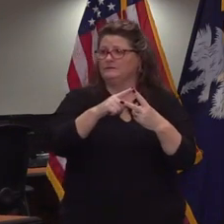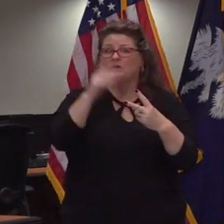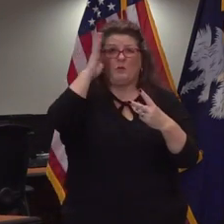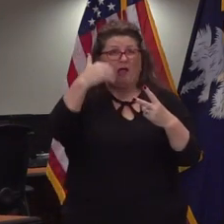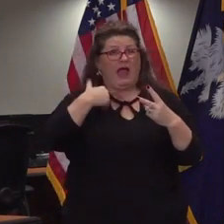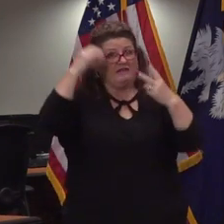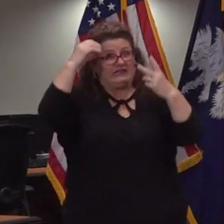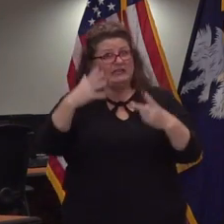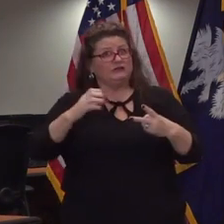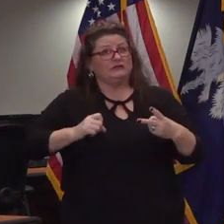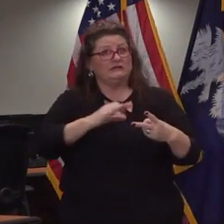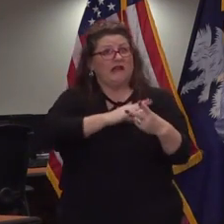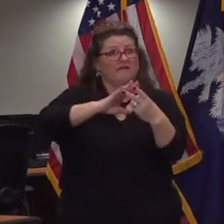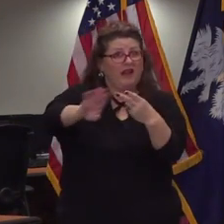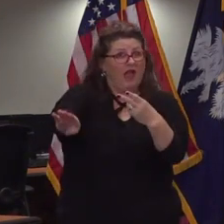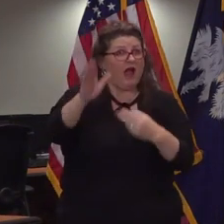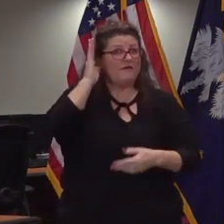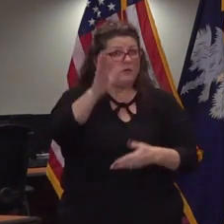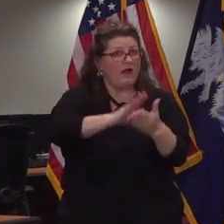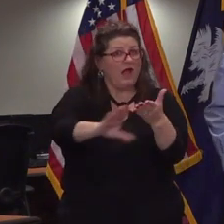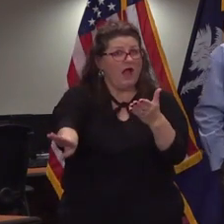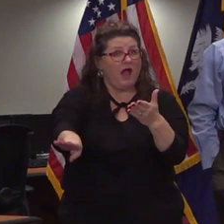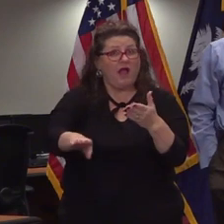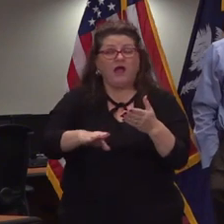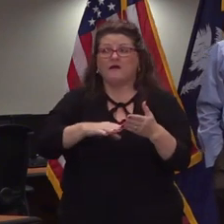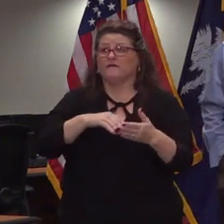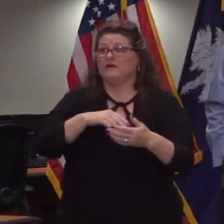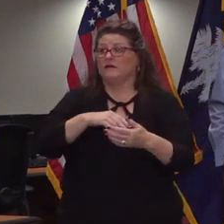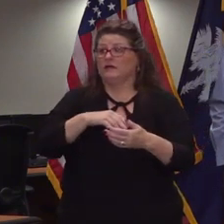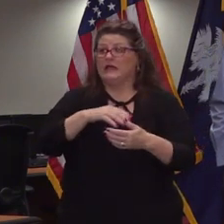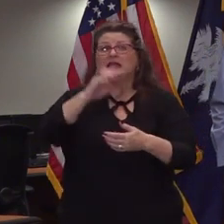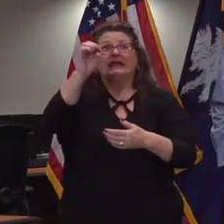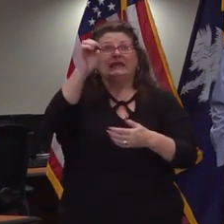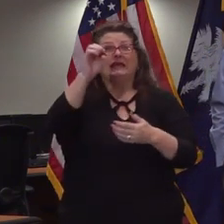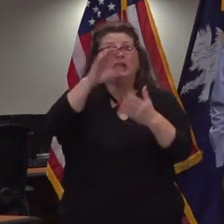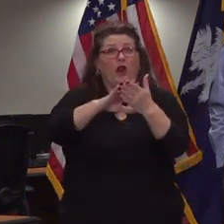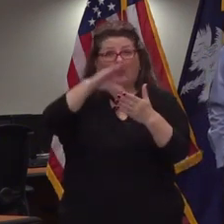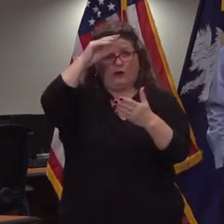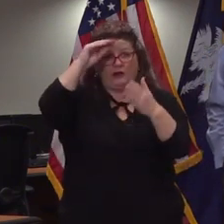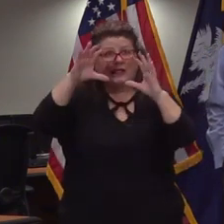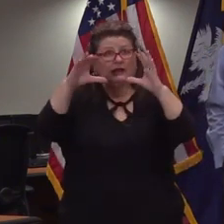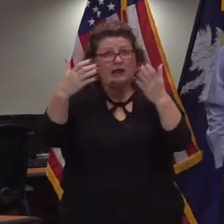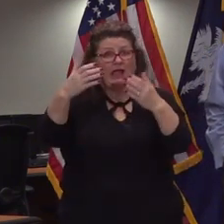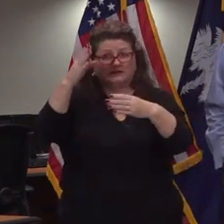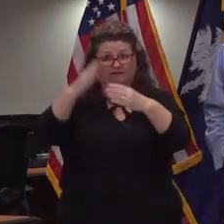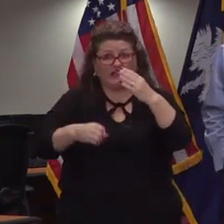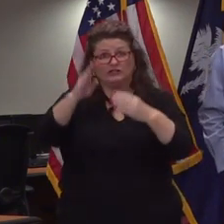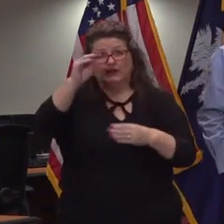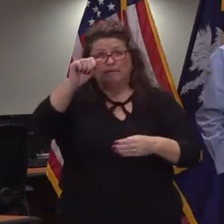staff layoffs um perhaps in the next upcoming weeks as well as just confirming if e-learning classes will they be ending on may 15th